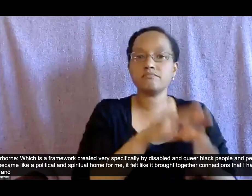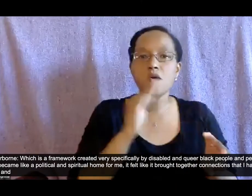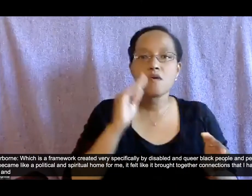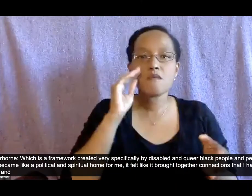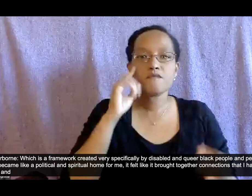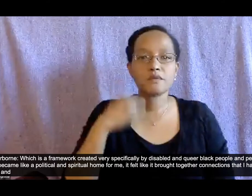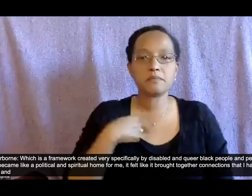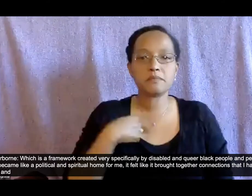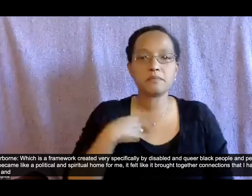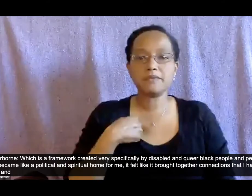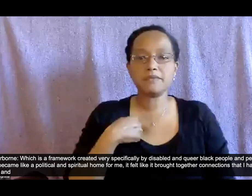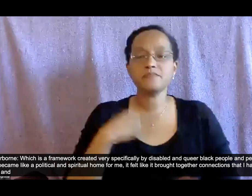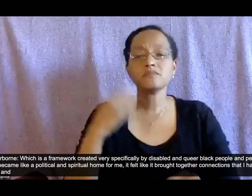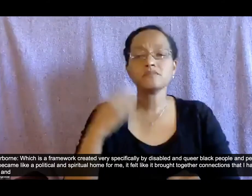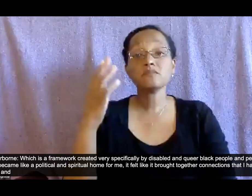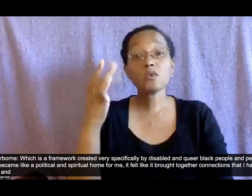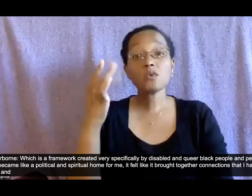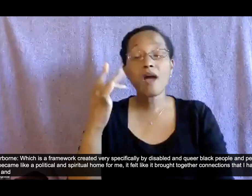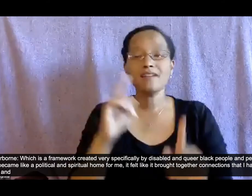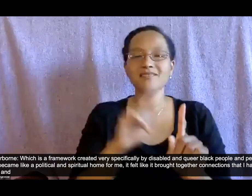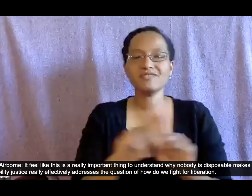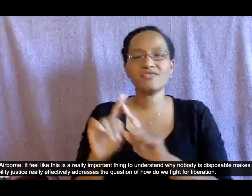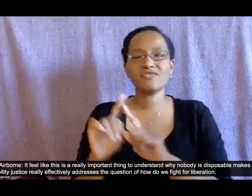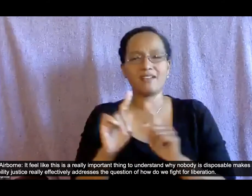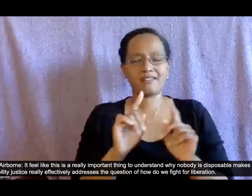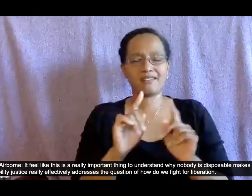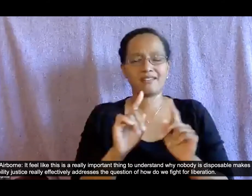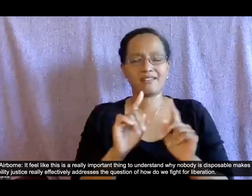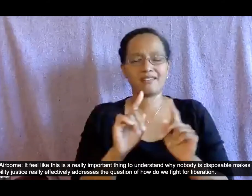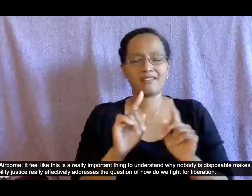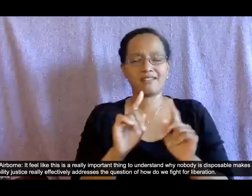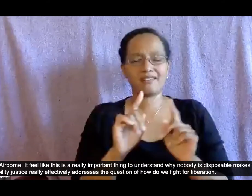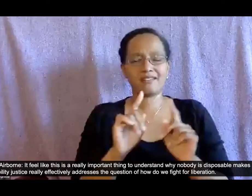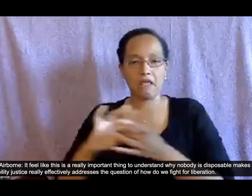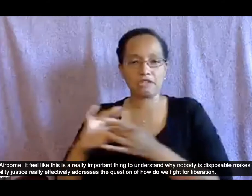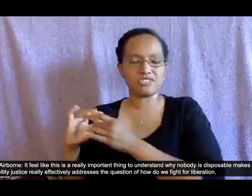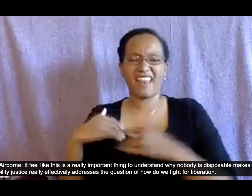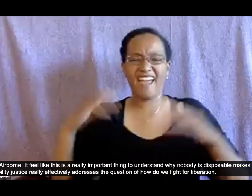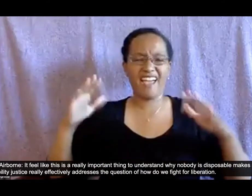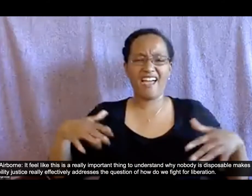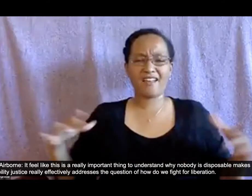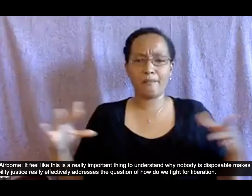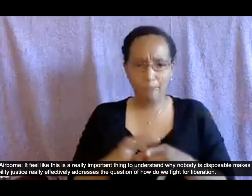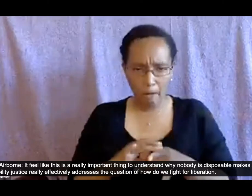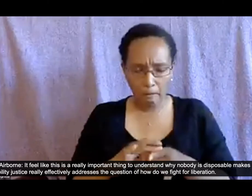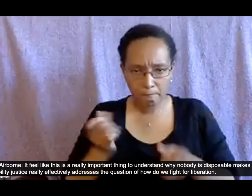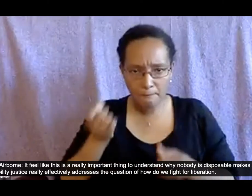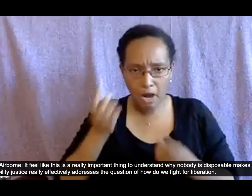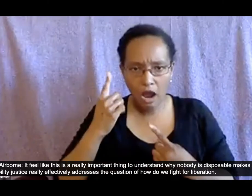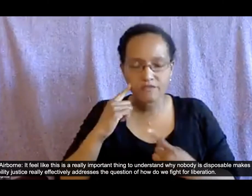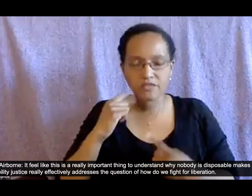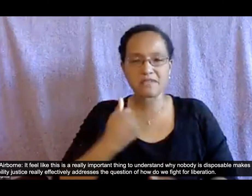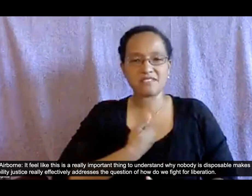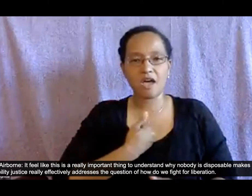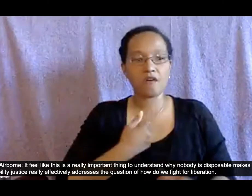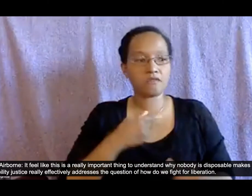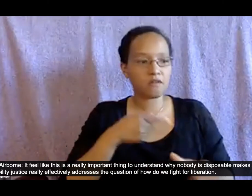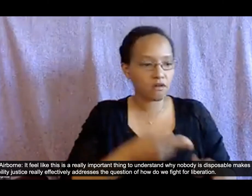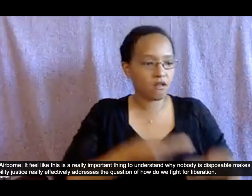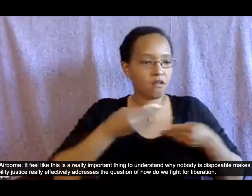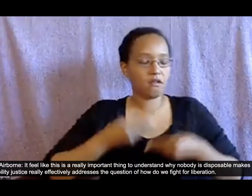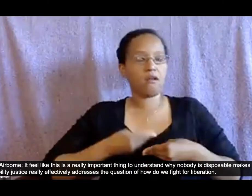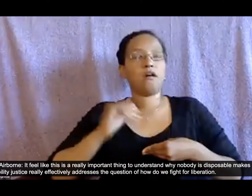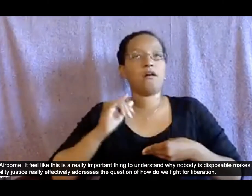and I feel like this is a really important thing to understand why nobody is disposable makes sense